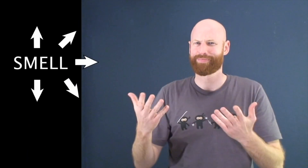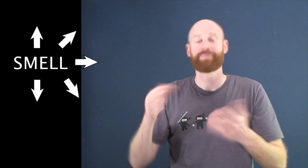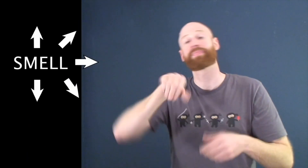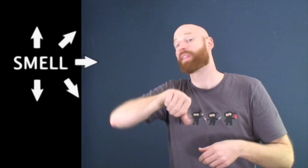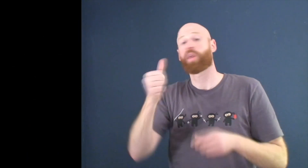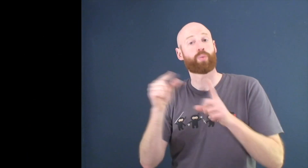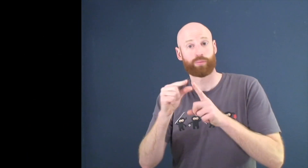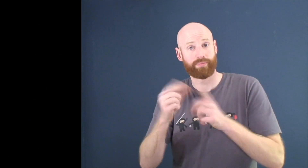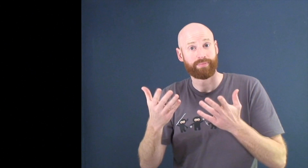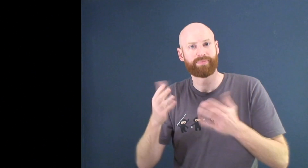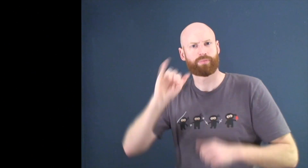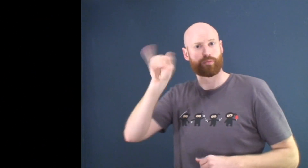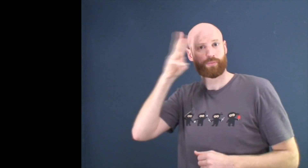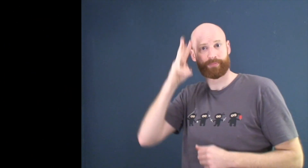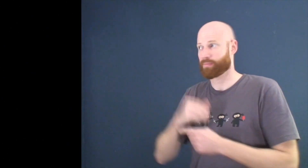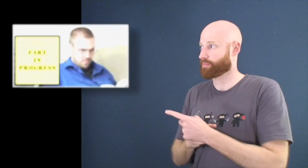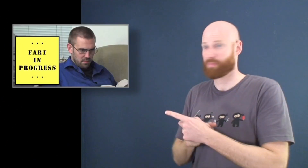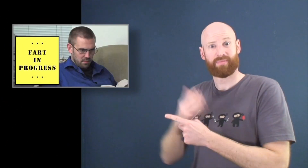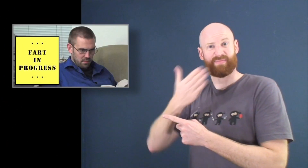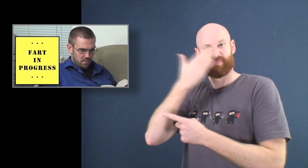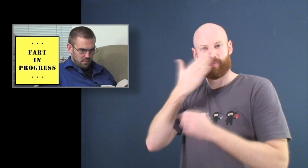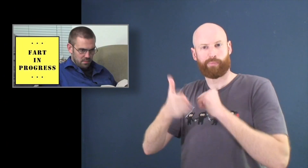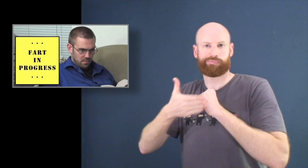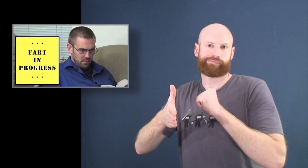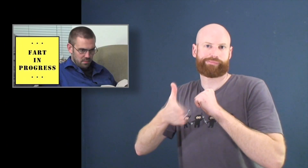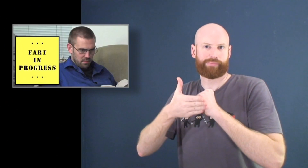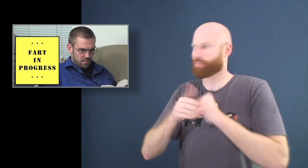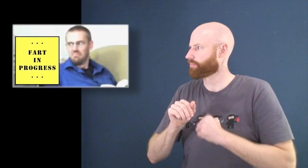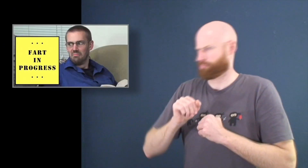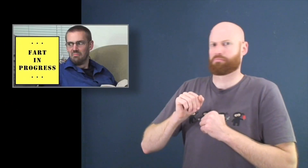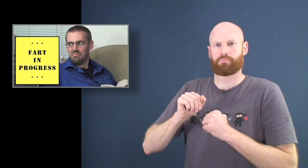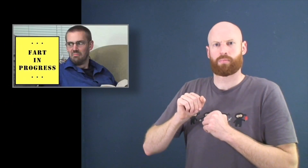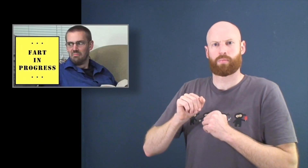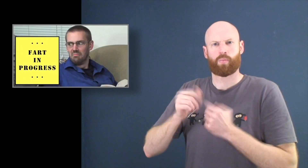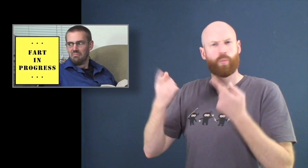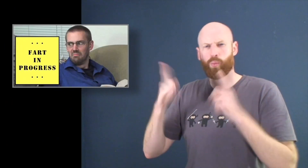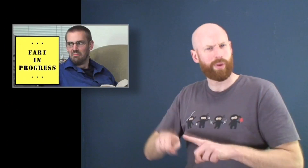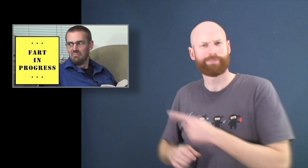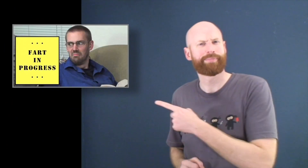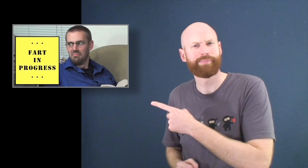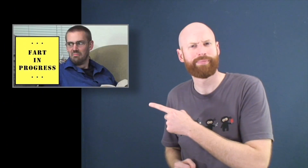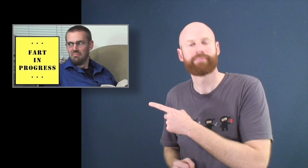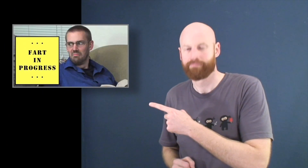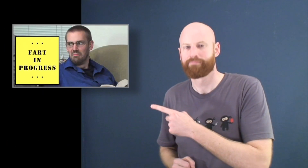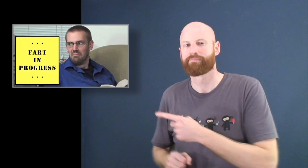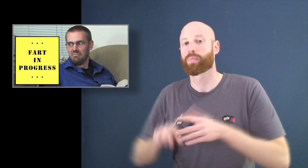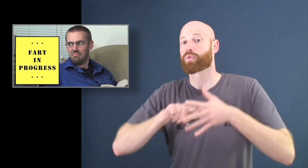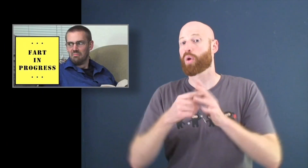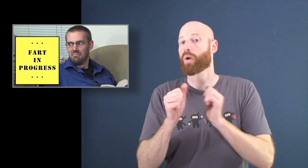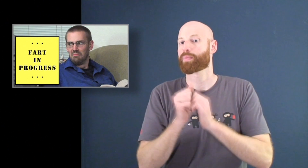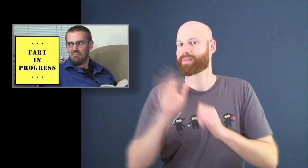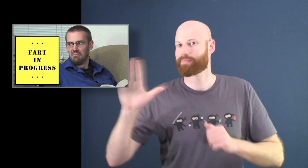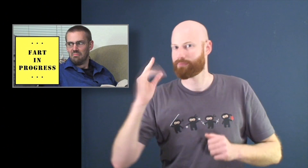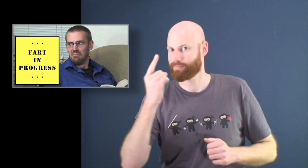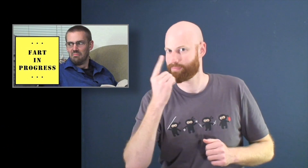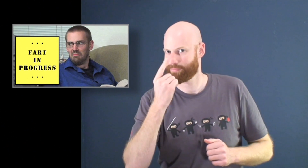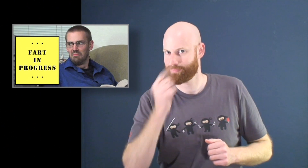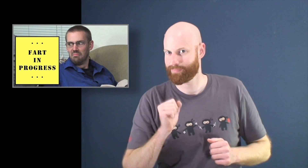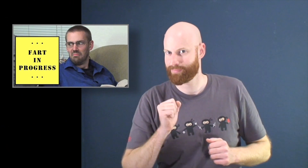in other words when jeremy smelled that fart what happened let's start with jeremy's